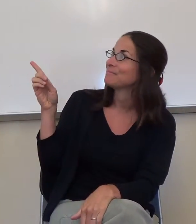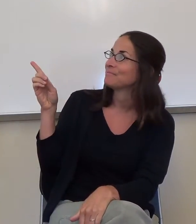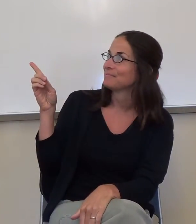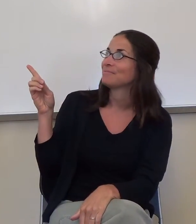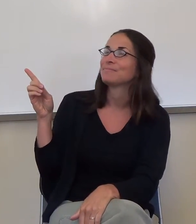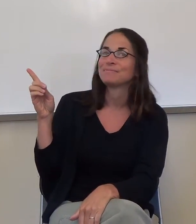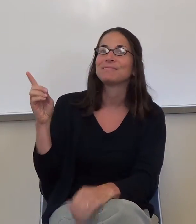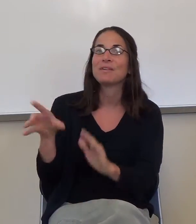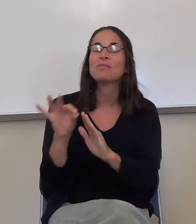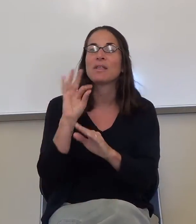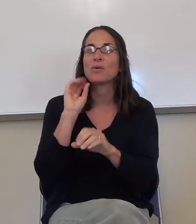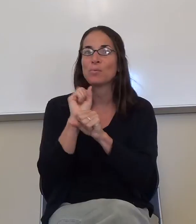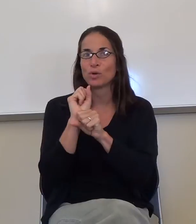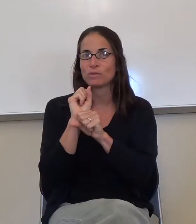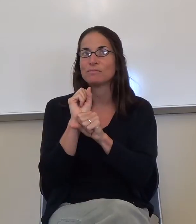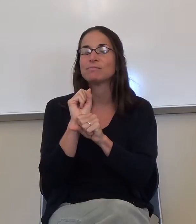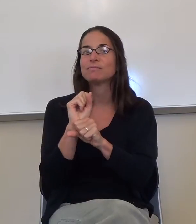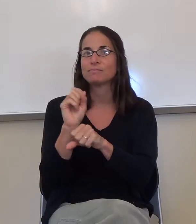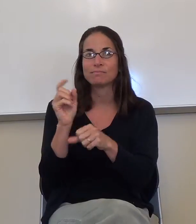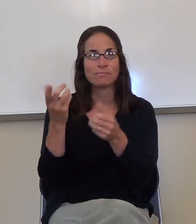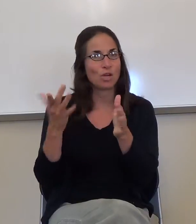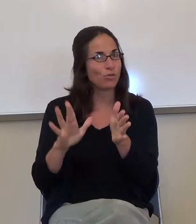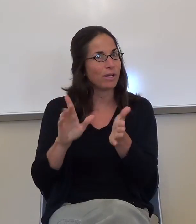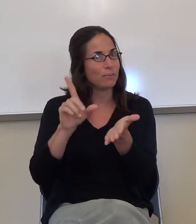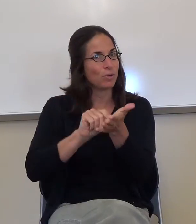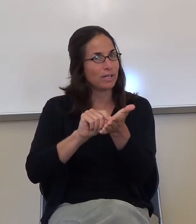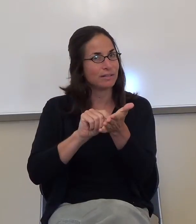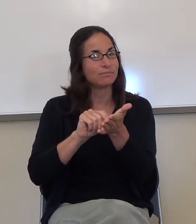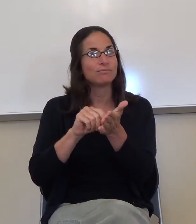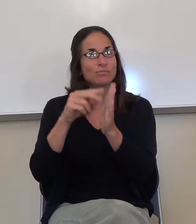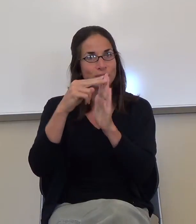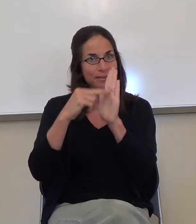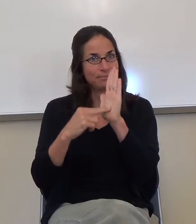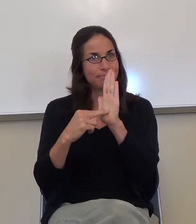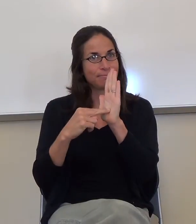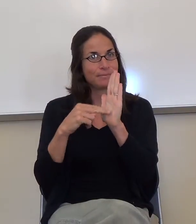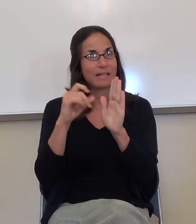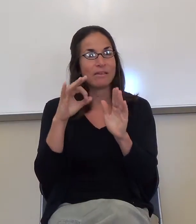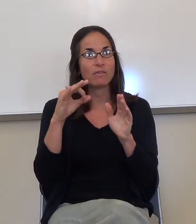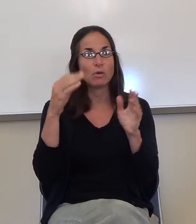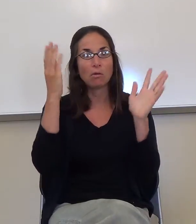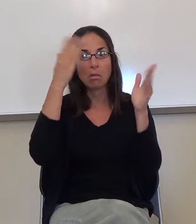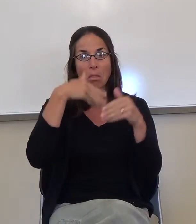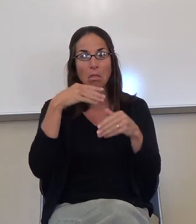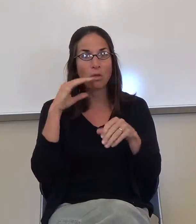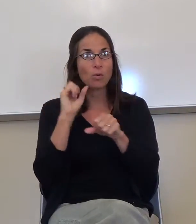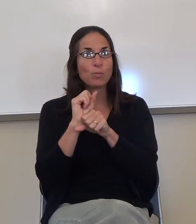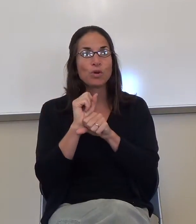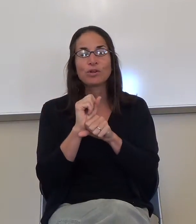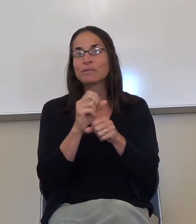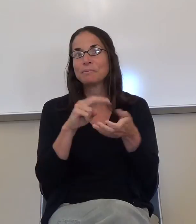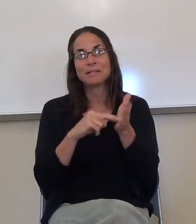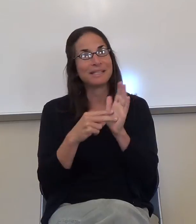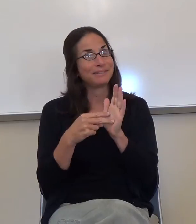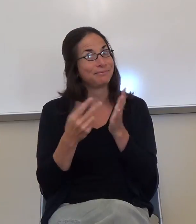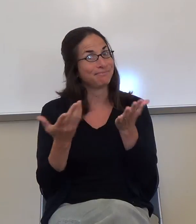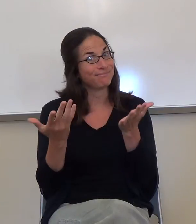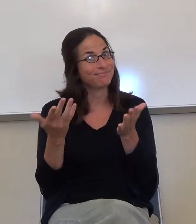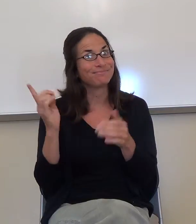is every night. You need to be looking at this. If you didn't know we had homework, it's because you just didn't do what